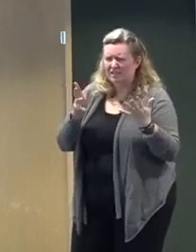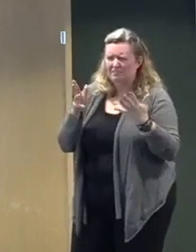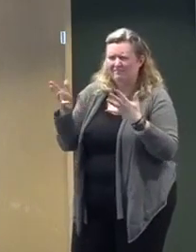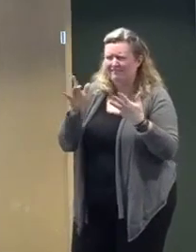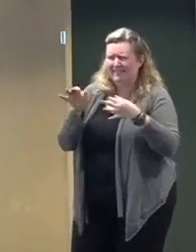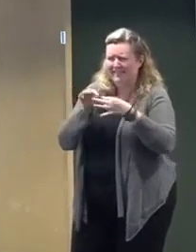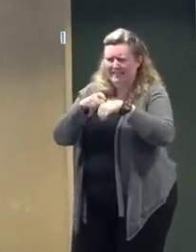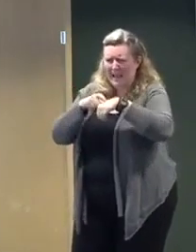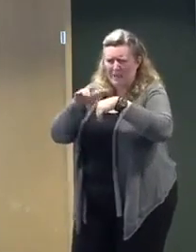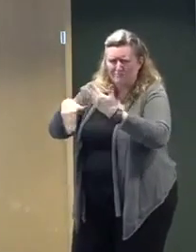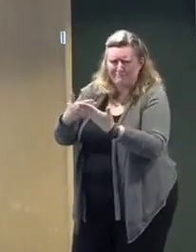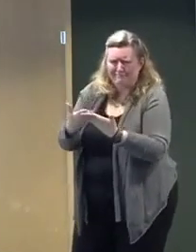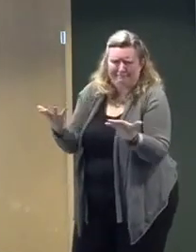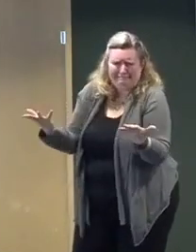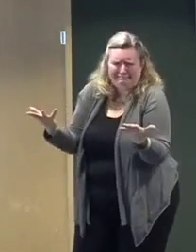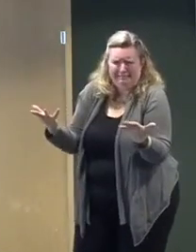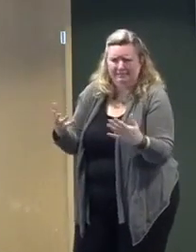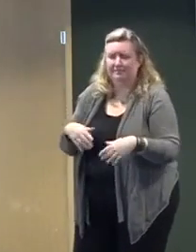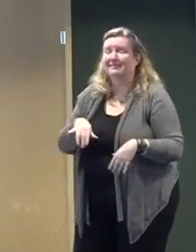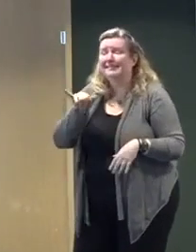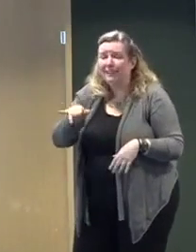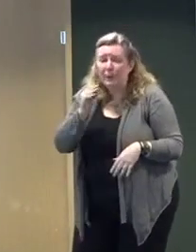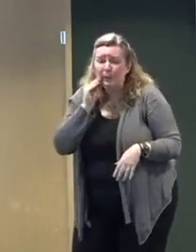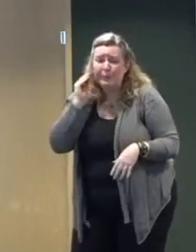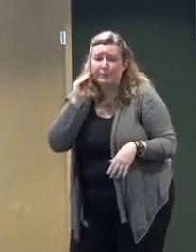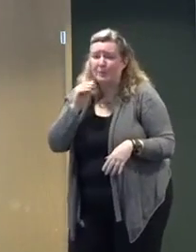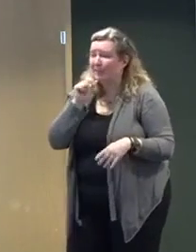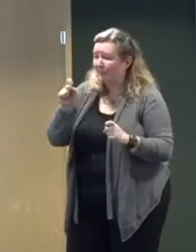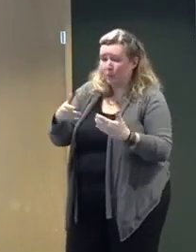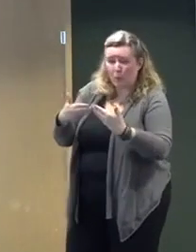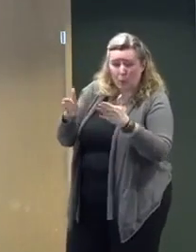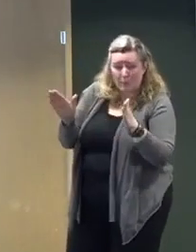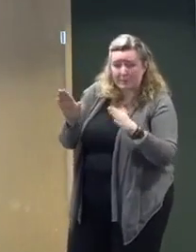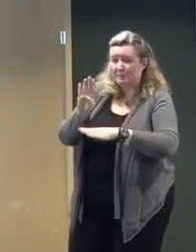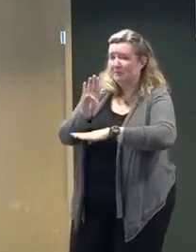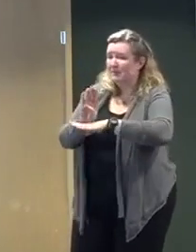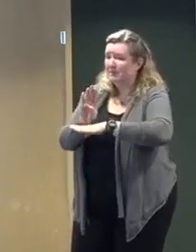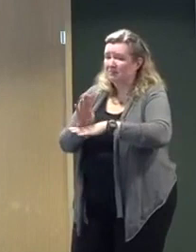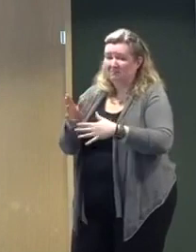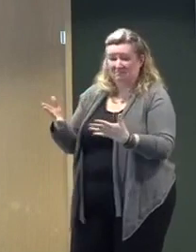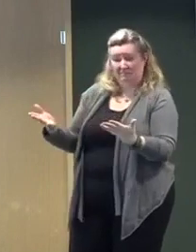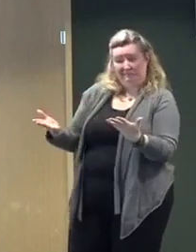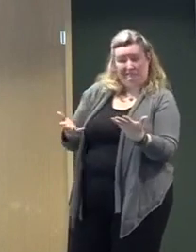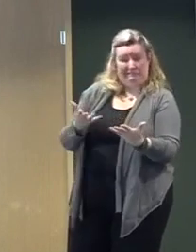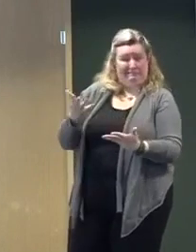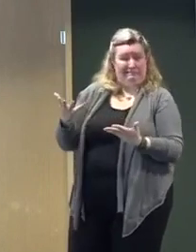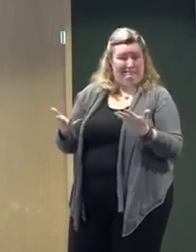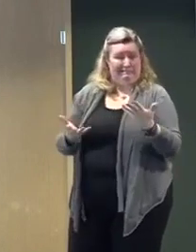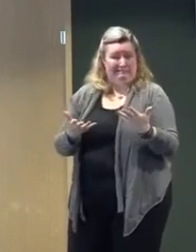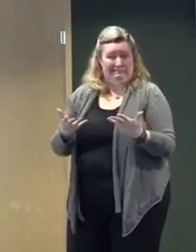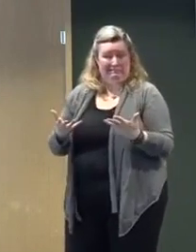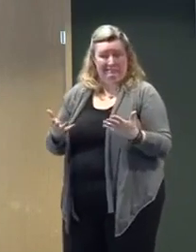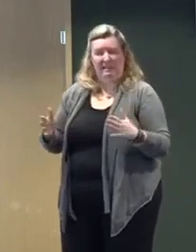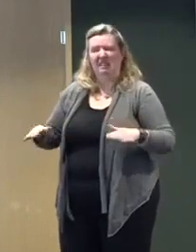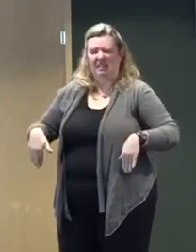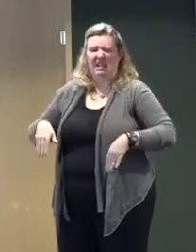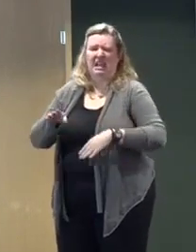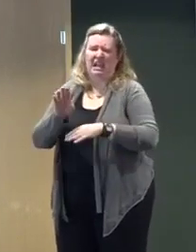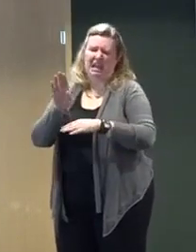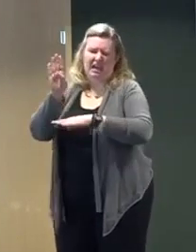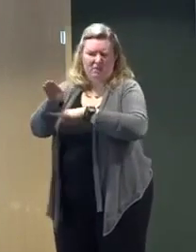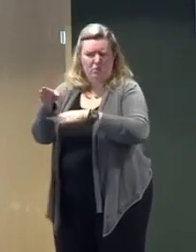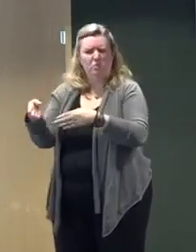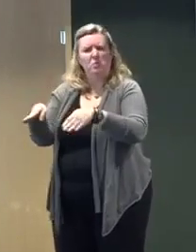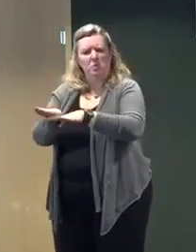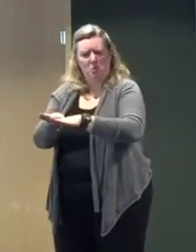can not open your business between sort of late afternoon today into Sunday morning, that's probably the smart thing